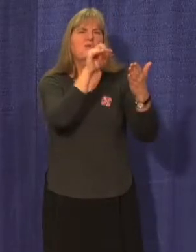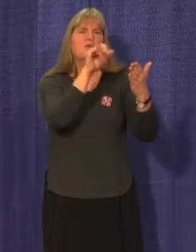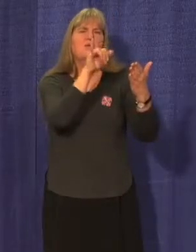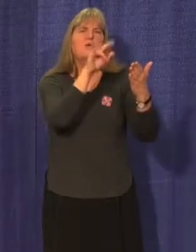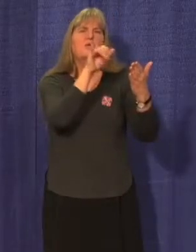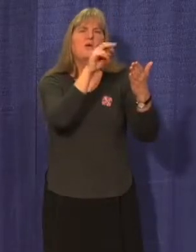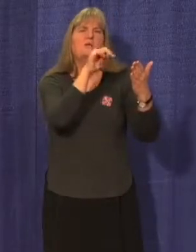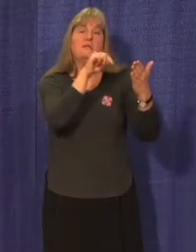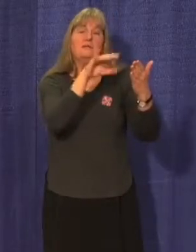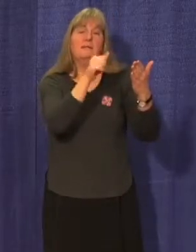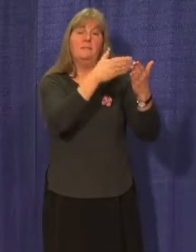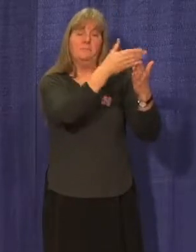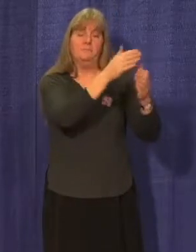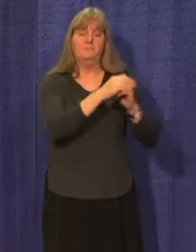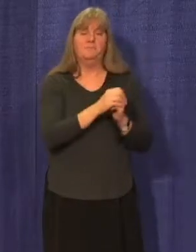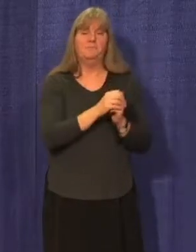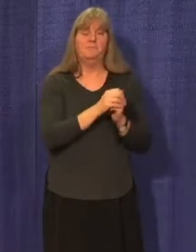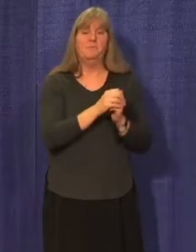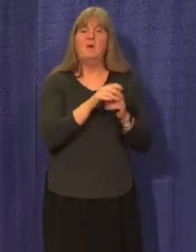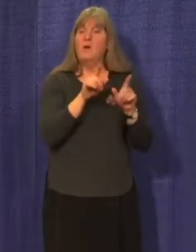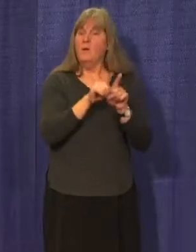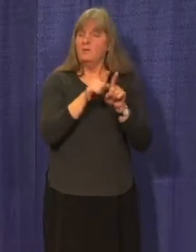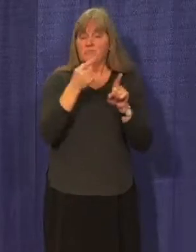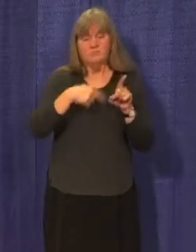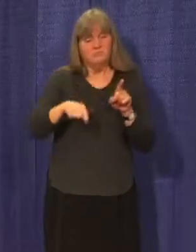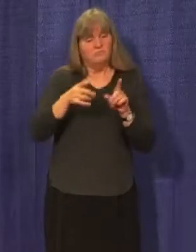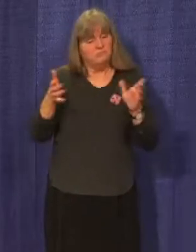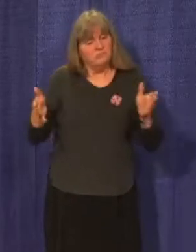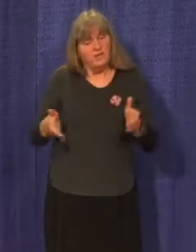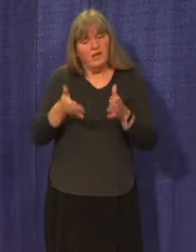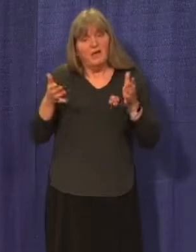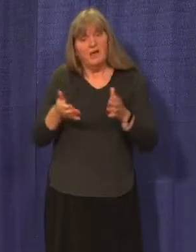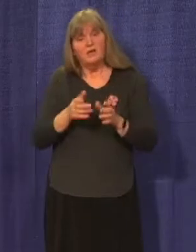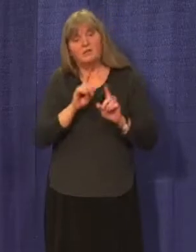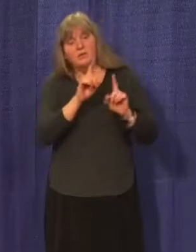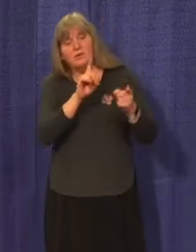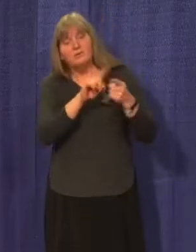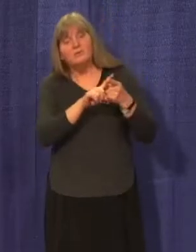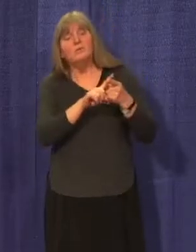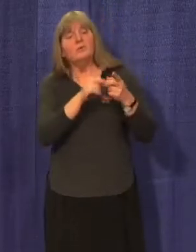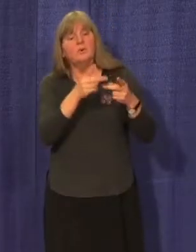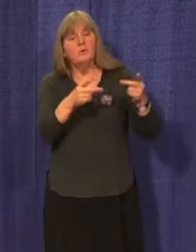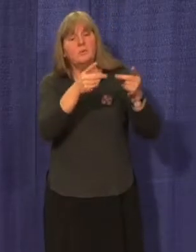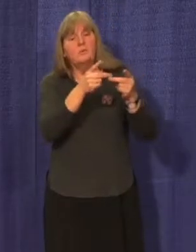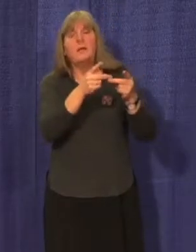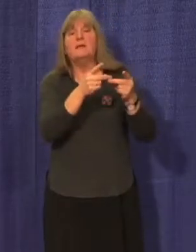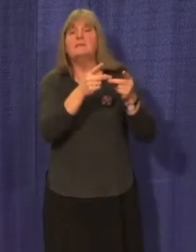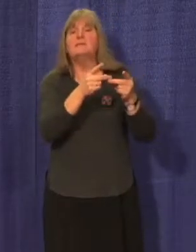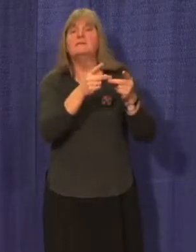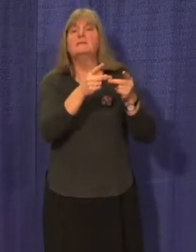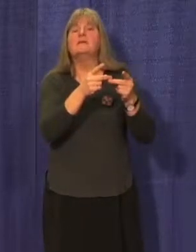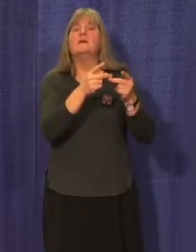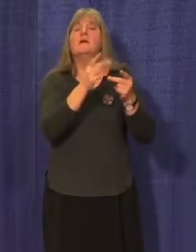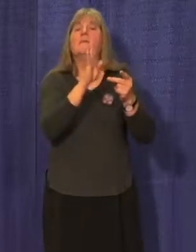And we urge you to continue to send your child to the school bus stop that is closest to your home.